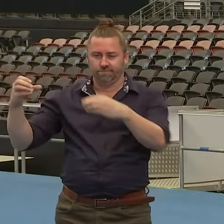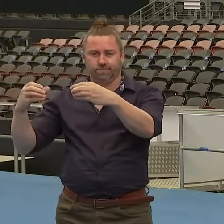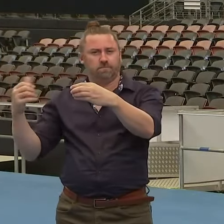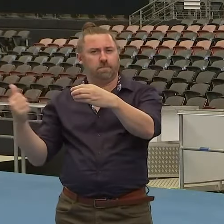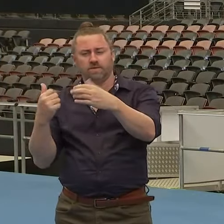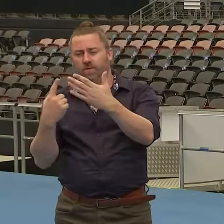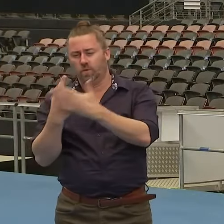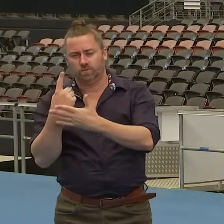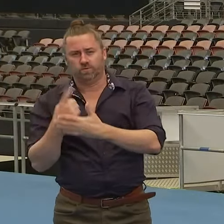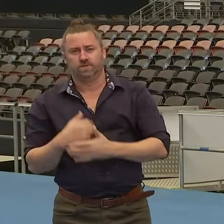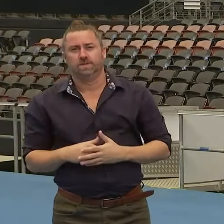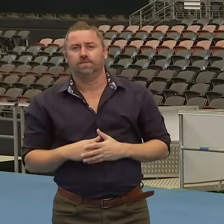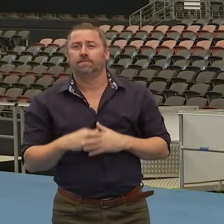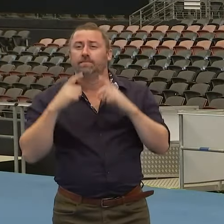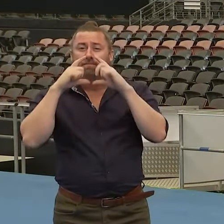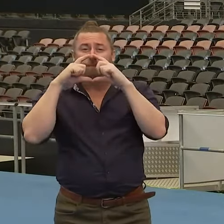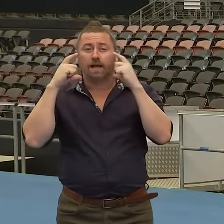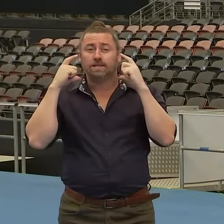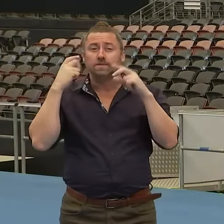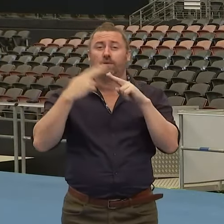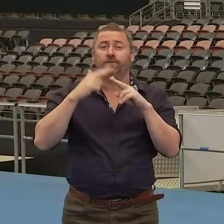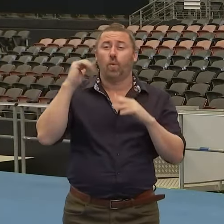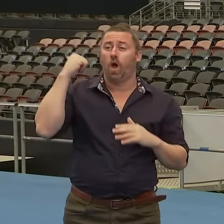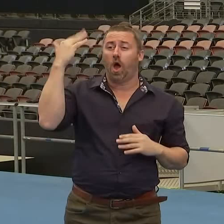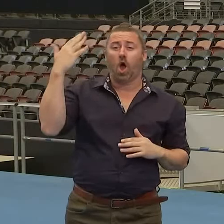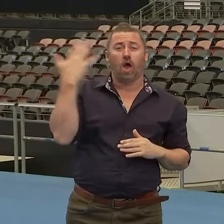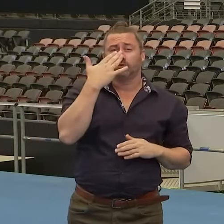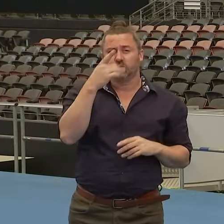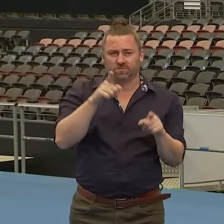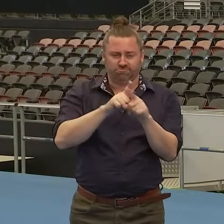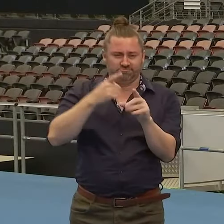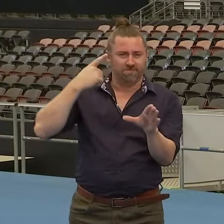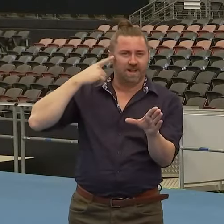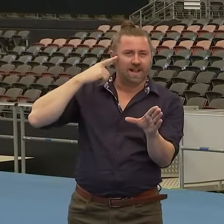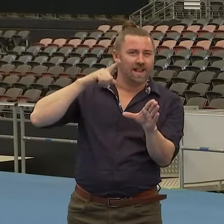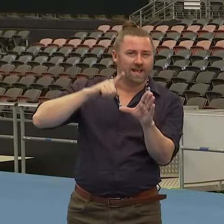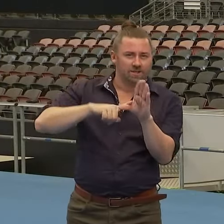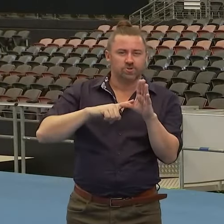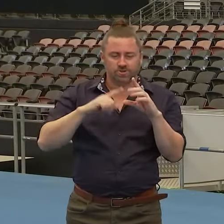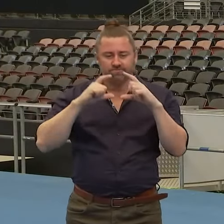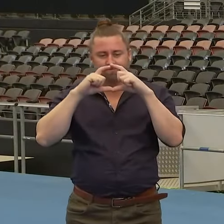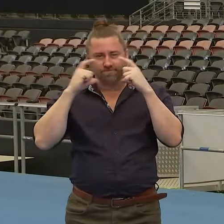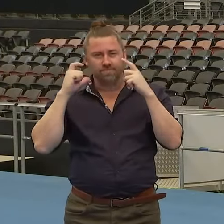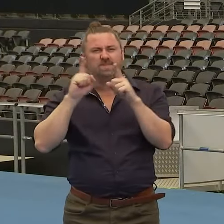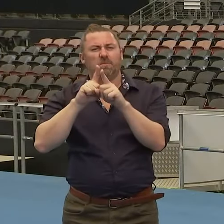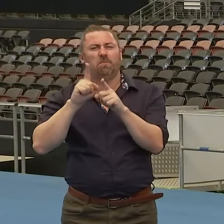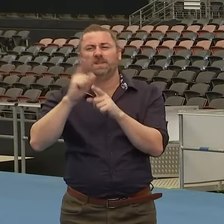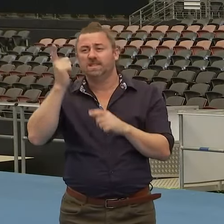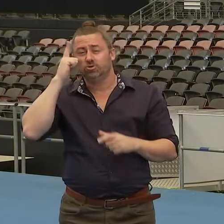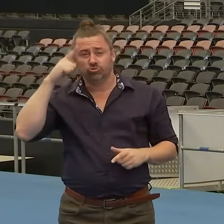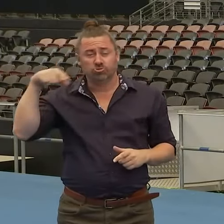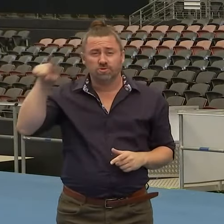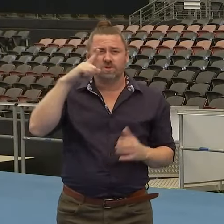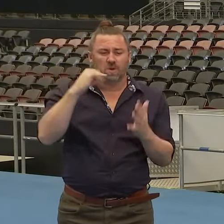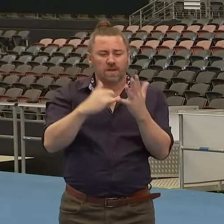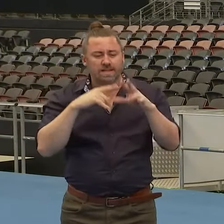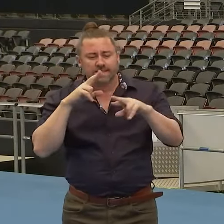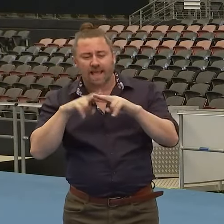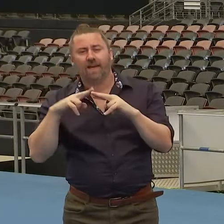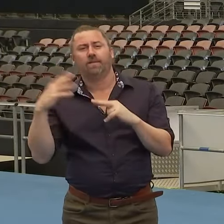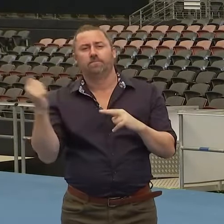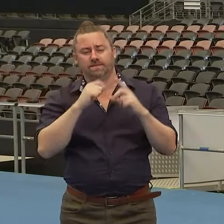place. Mask wearing for all high school students and staff in line with existing mandate.